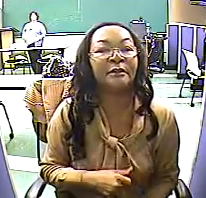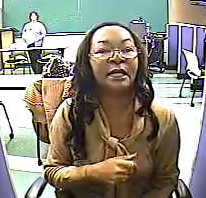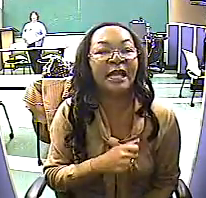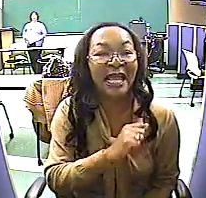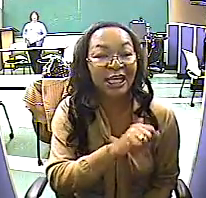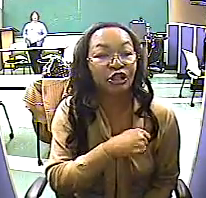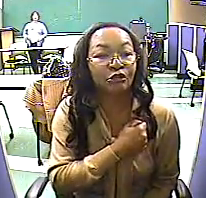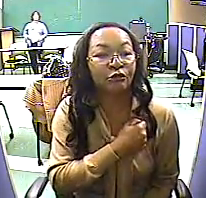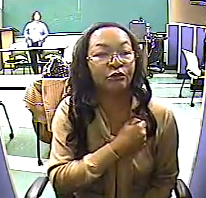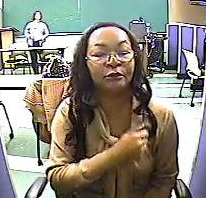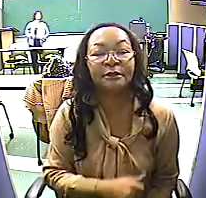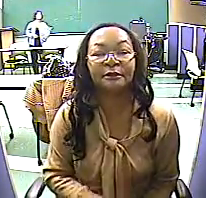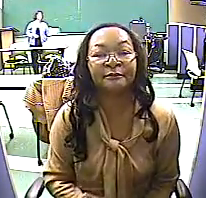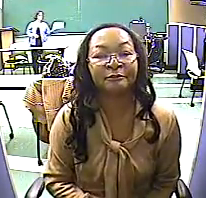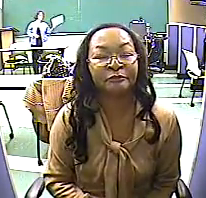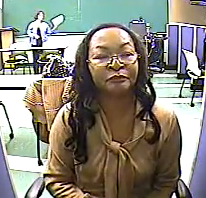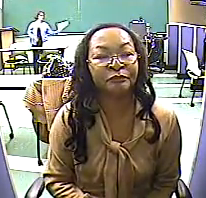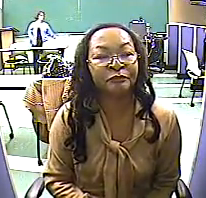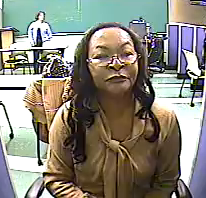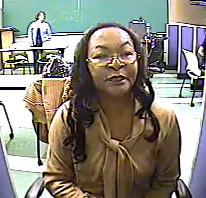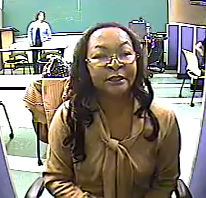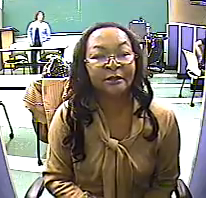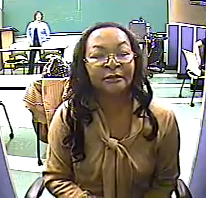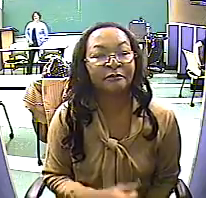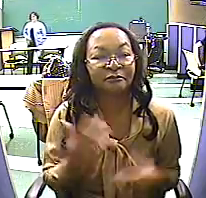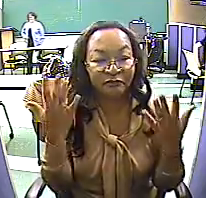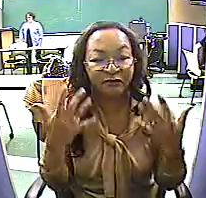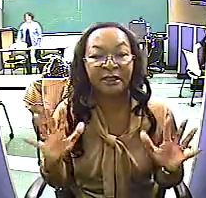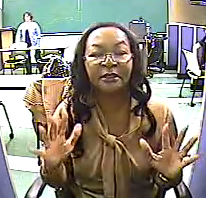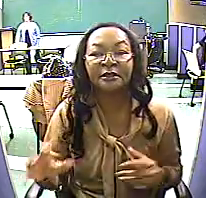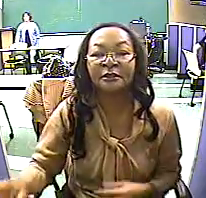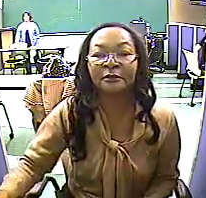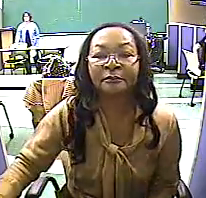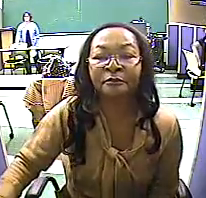We've got to say that. Okay. Okay. Okay. you.